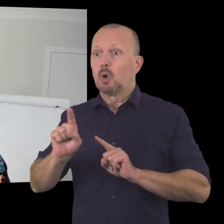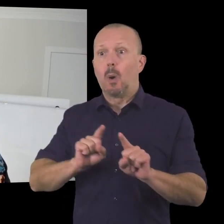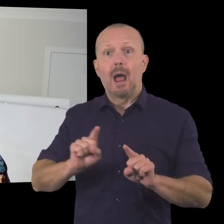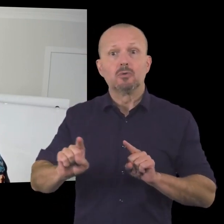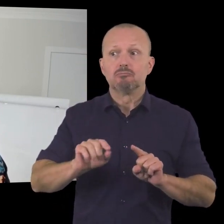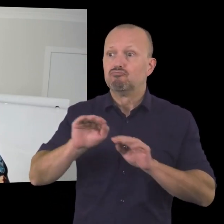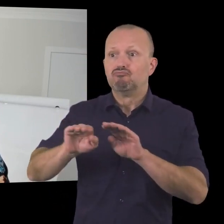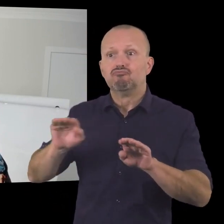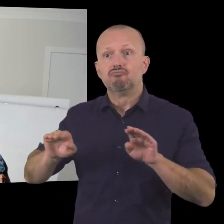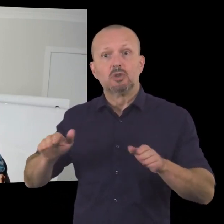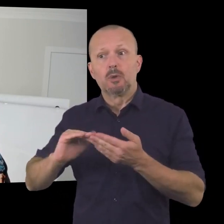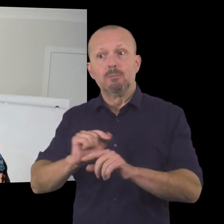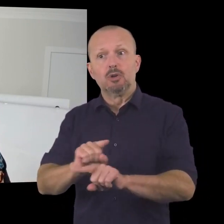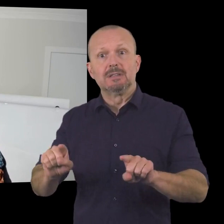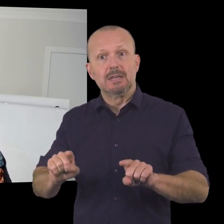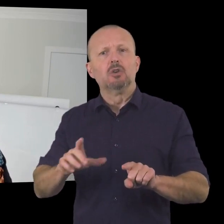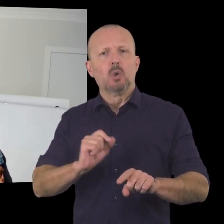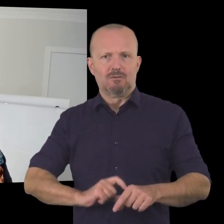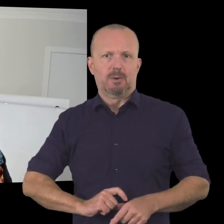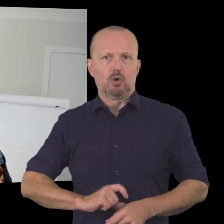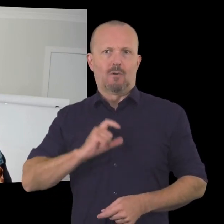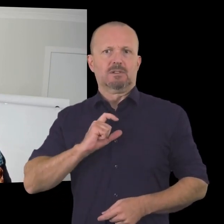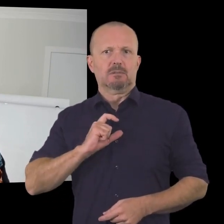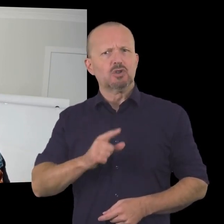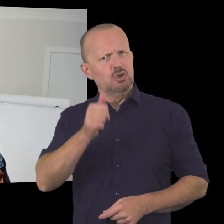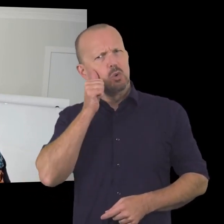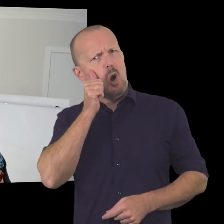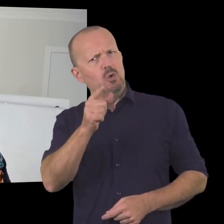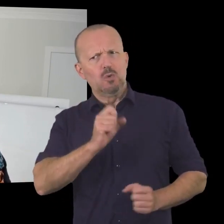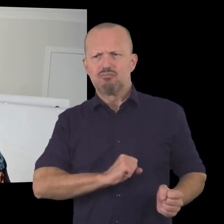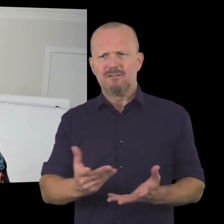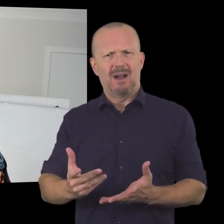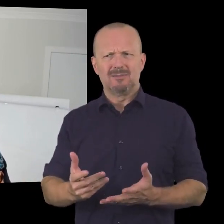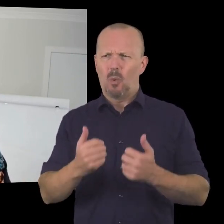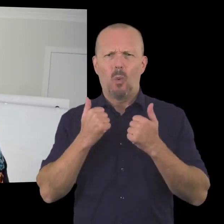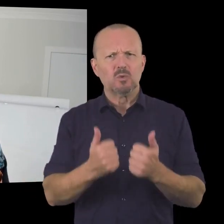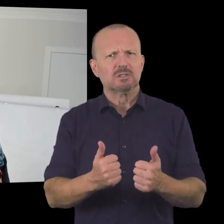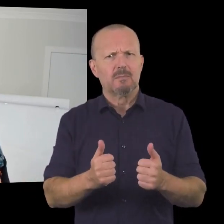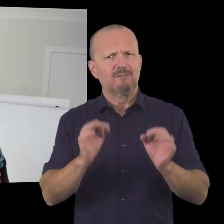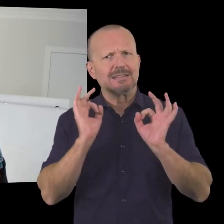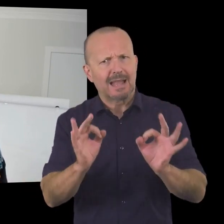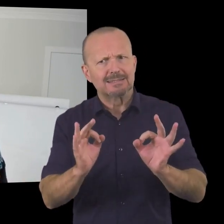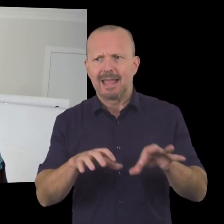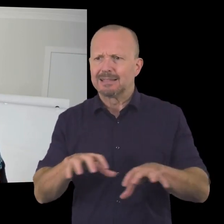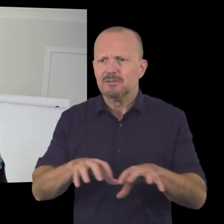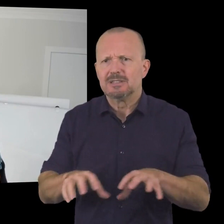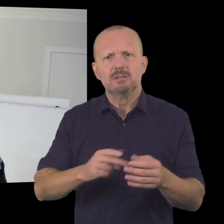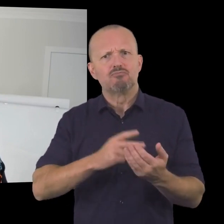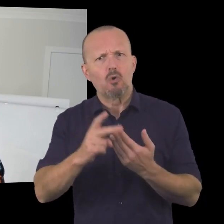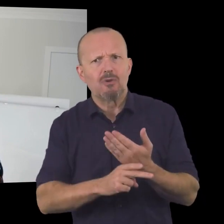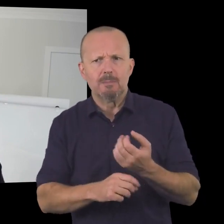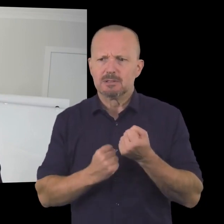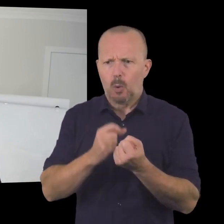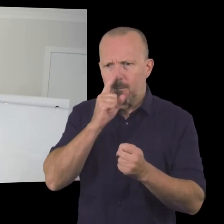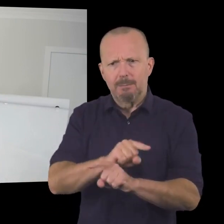because you know that you provide uh fantastic activities and services and programs for the